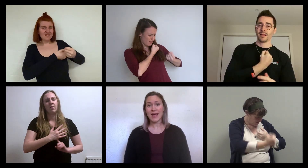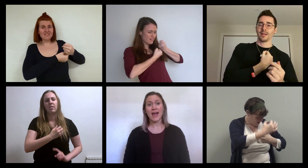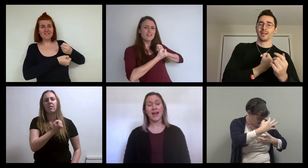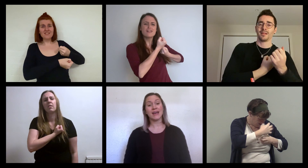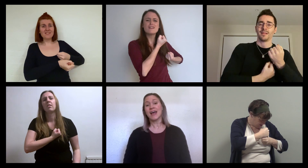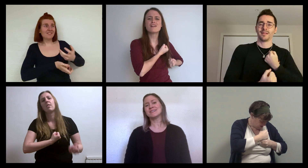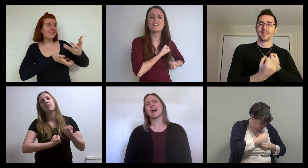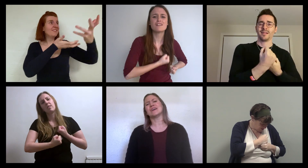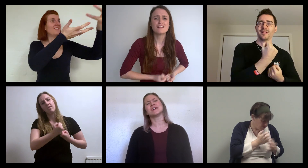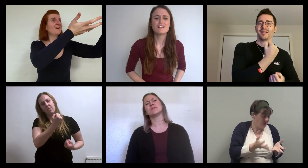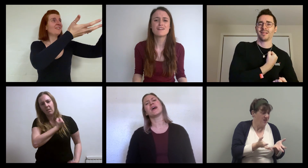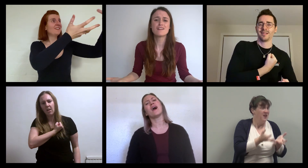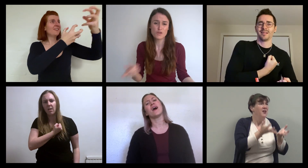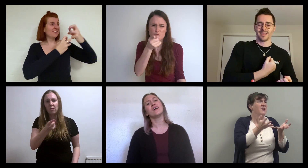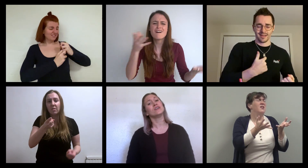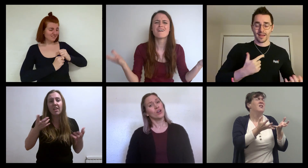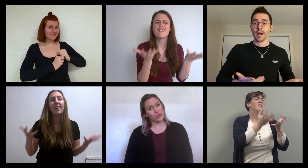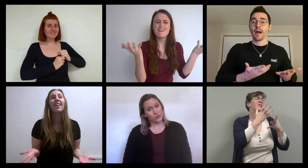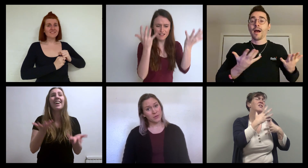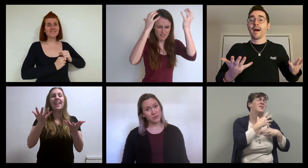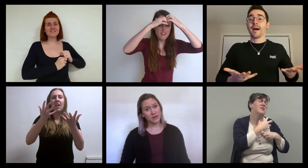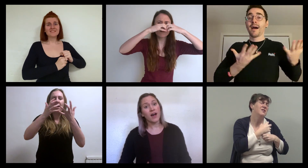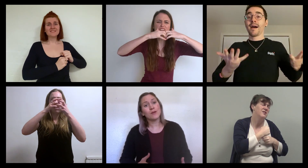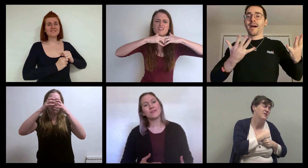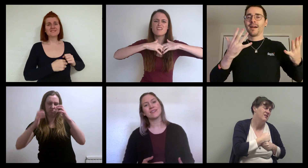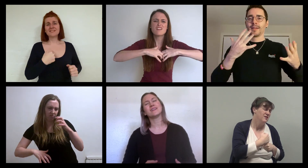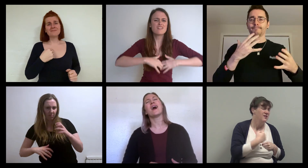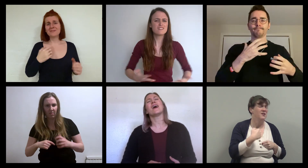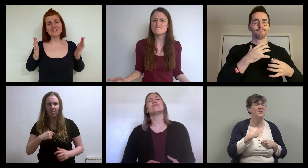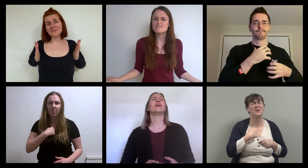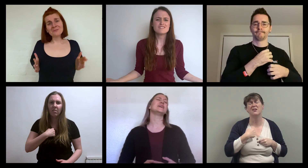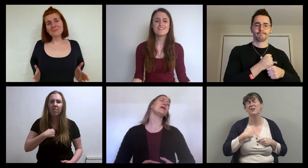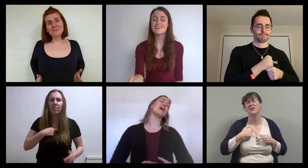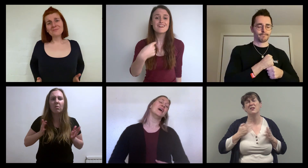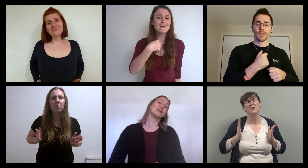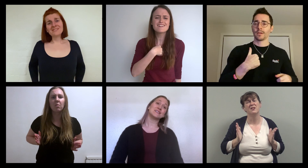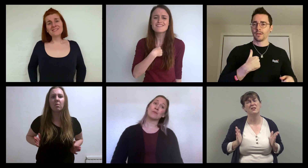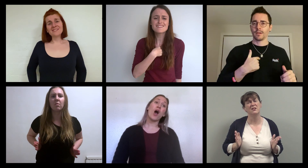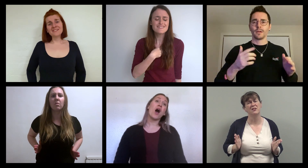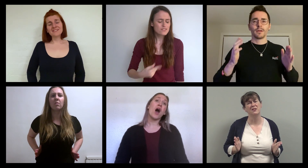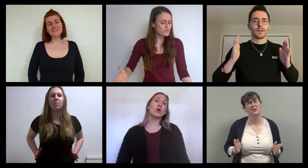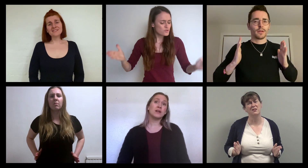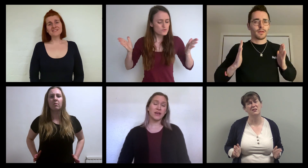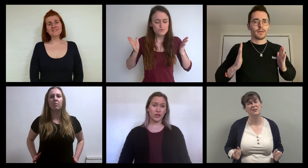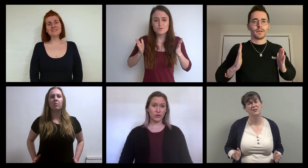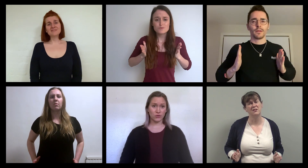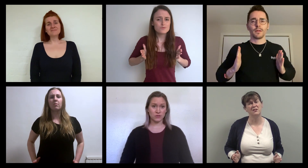head Knives in my heart You build me up and then I fall apart Cause I'm only human